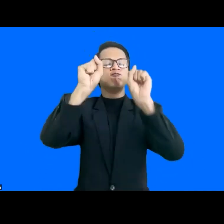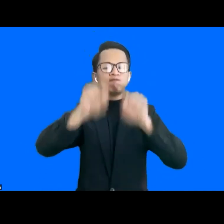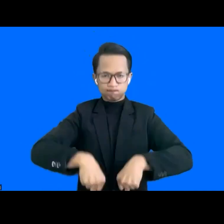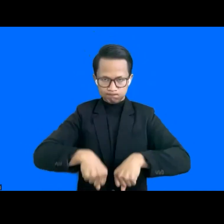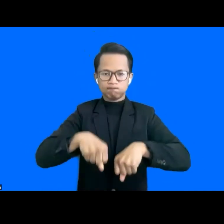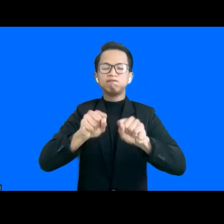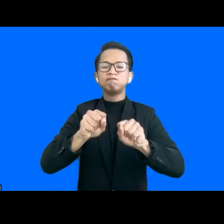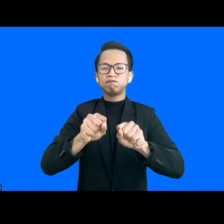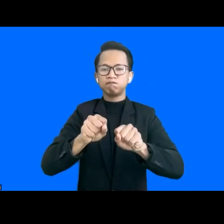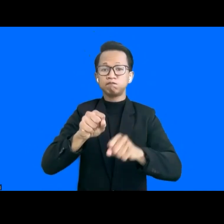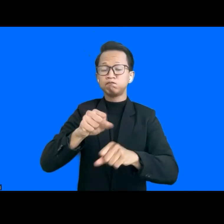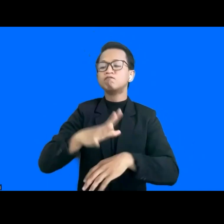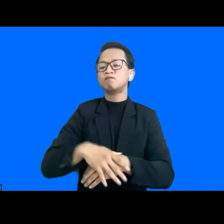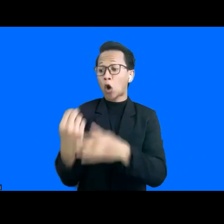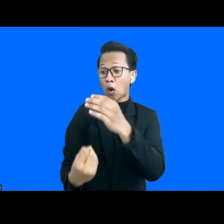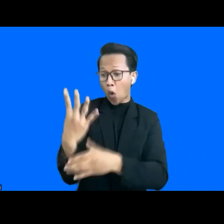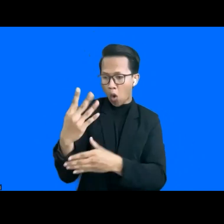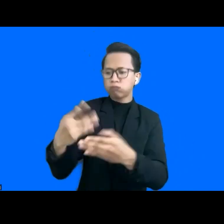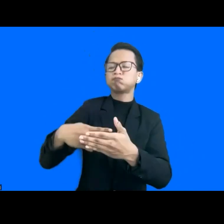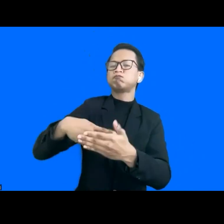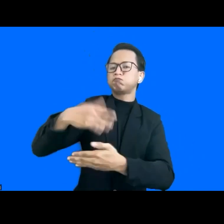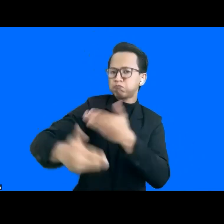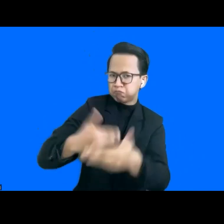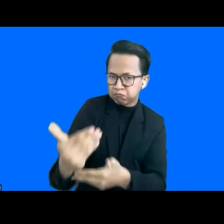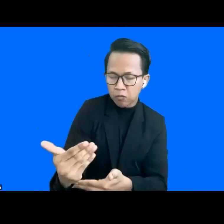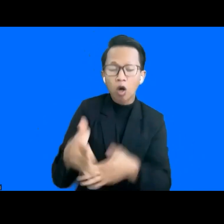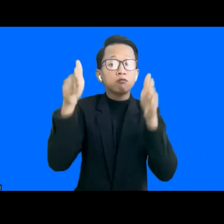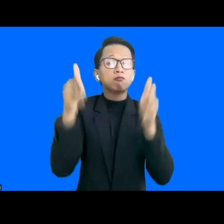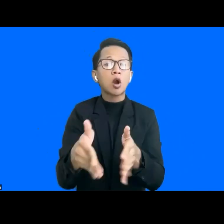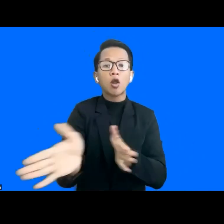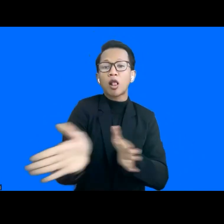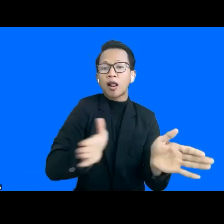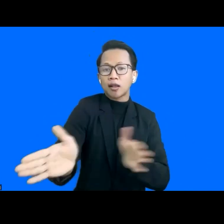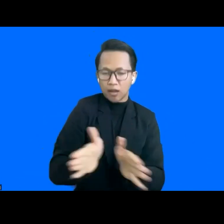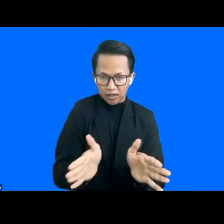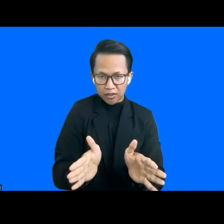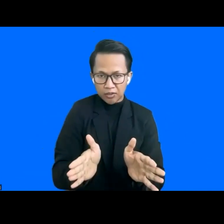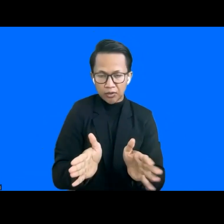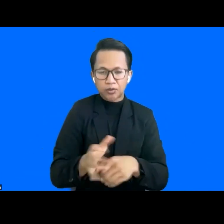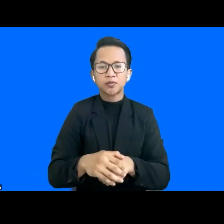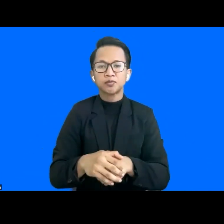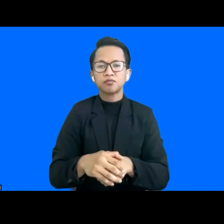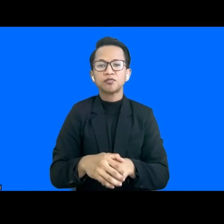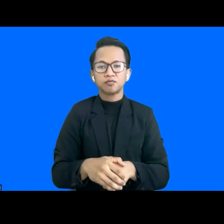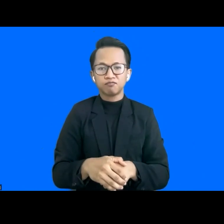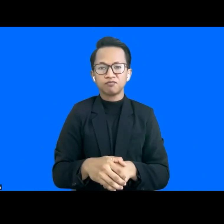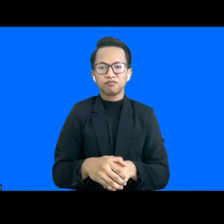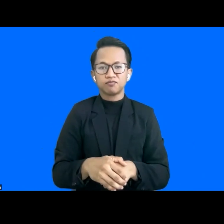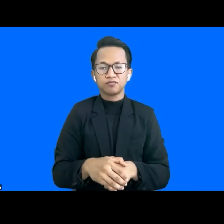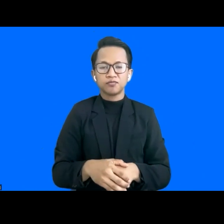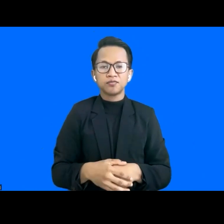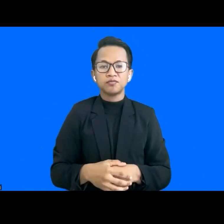development for all strategy, which is currently the strategy that we are implementing and engaging with at the moment.